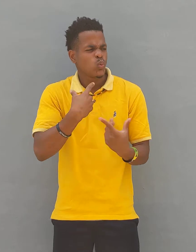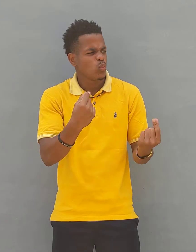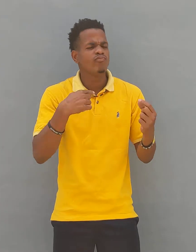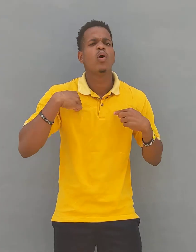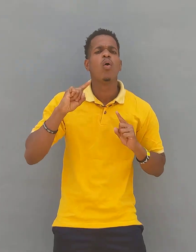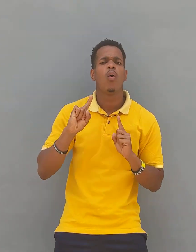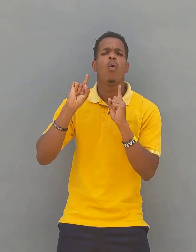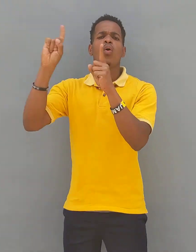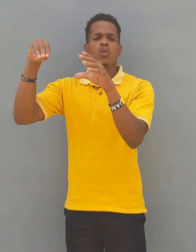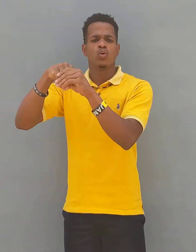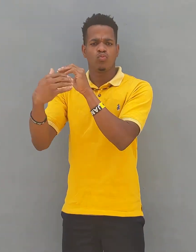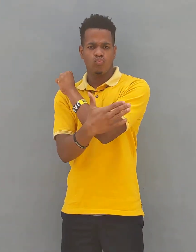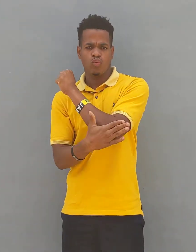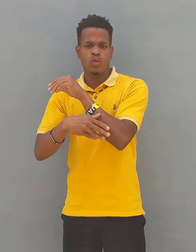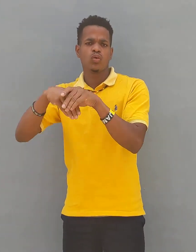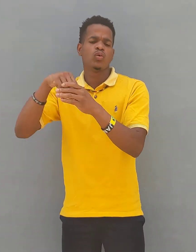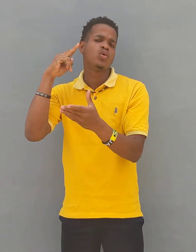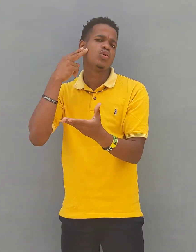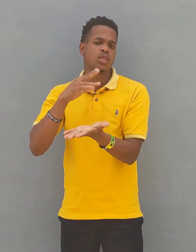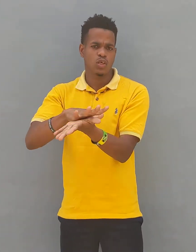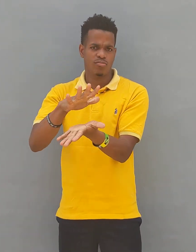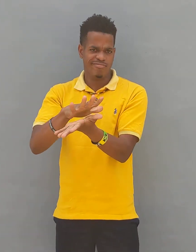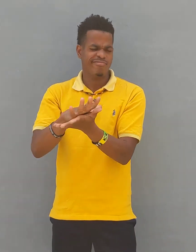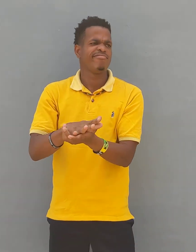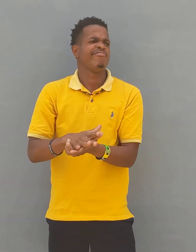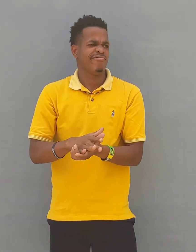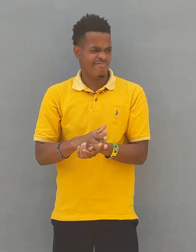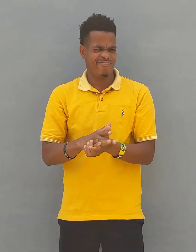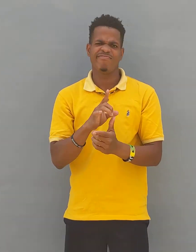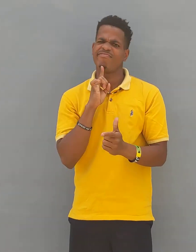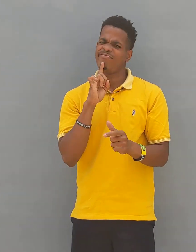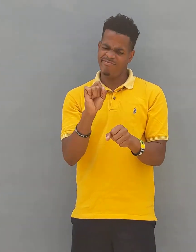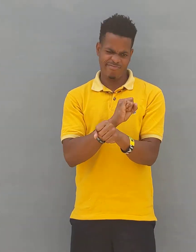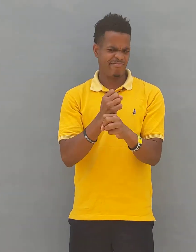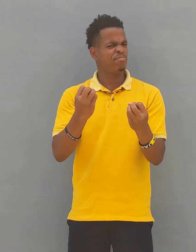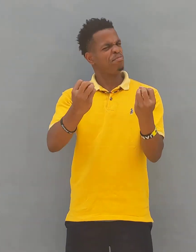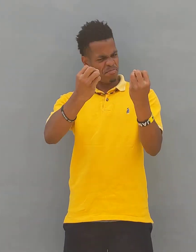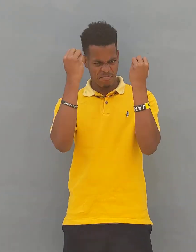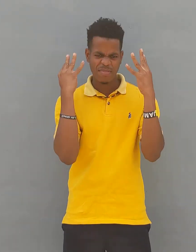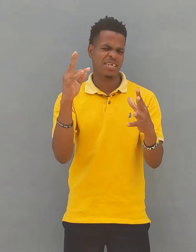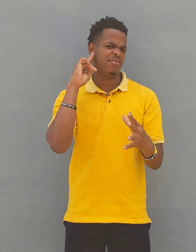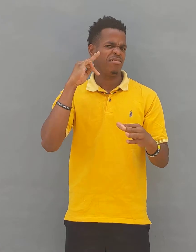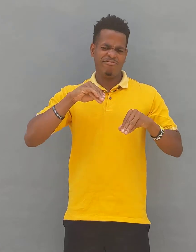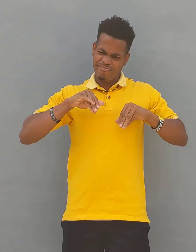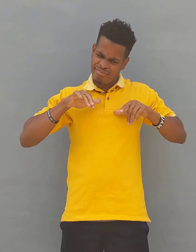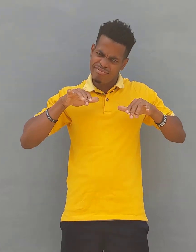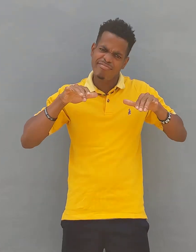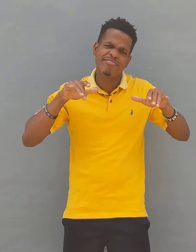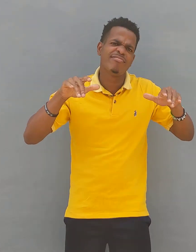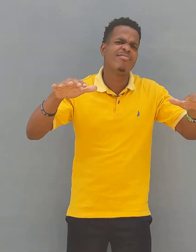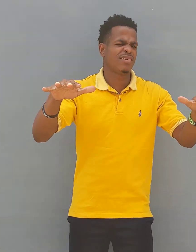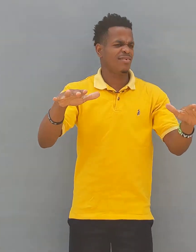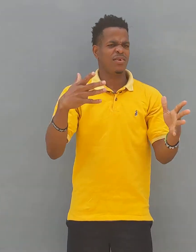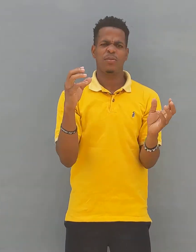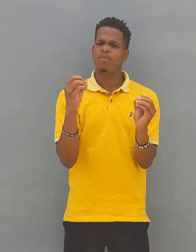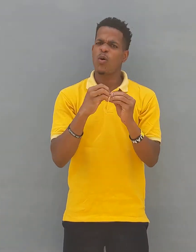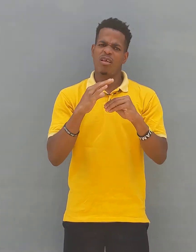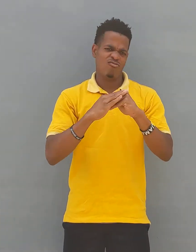story with you guys where we got to go to a deaf school. It was out in the country. There were just many deaf kids at this school.